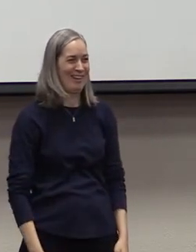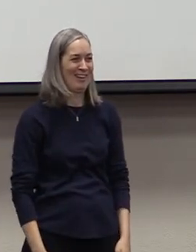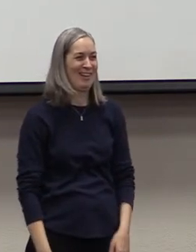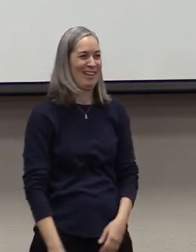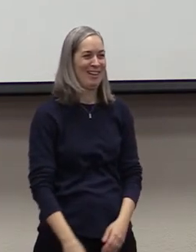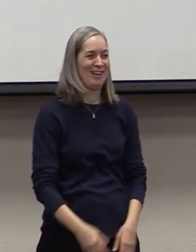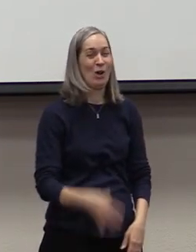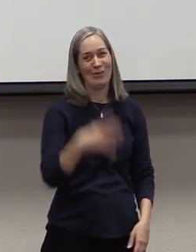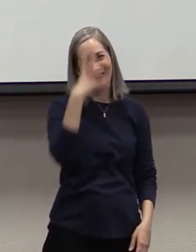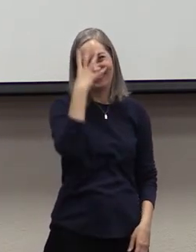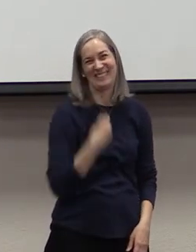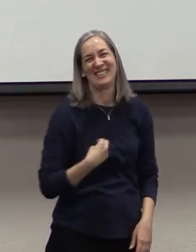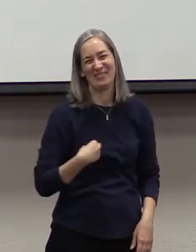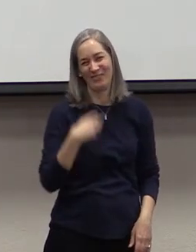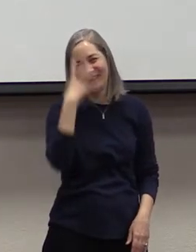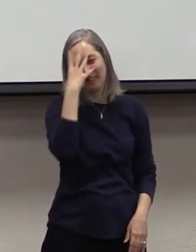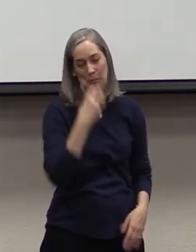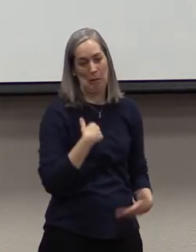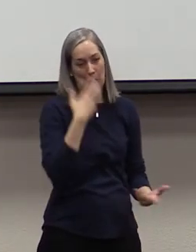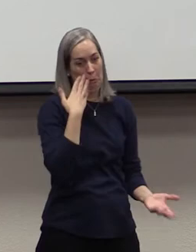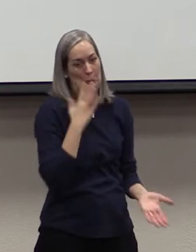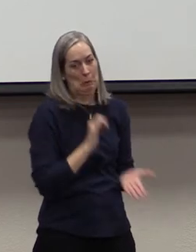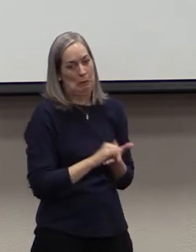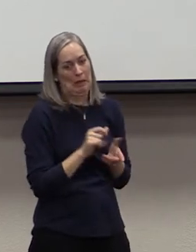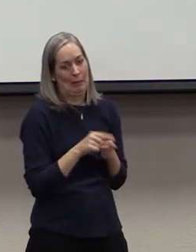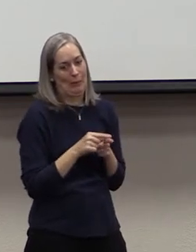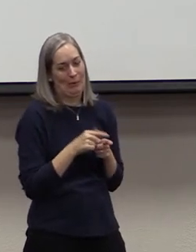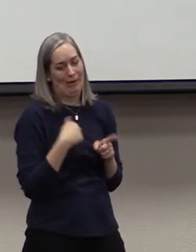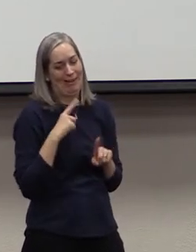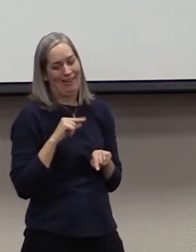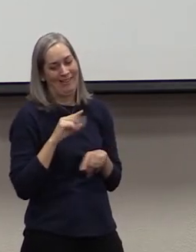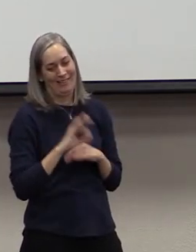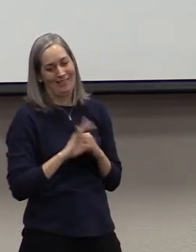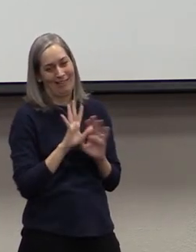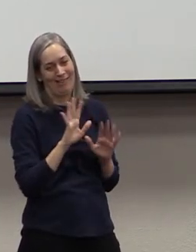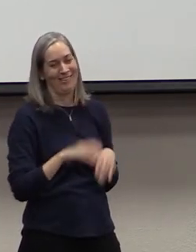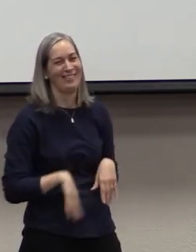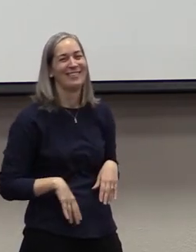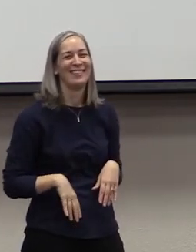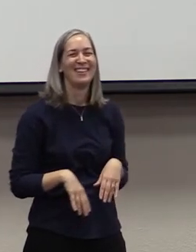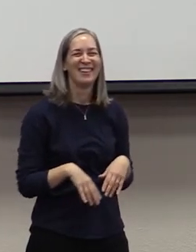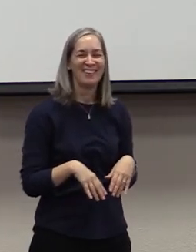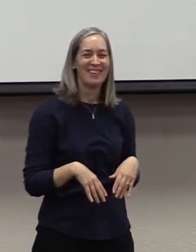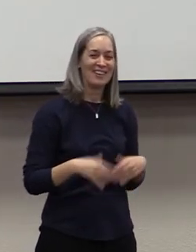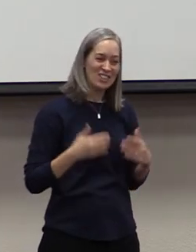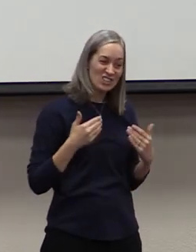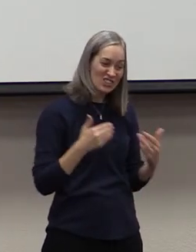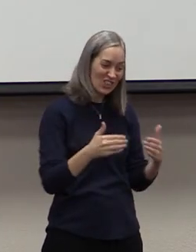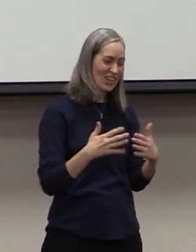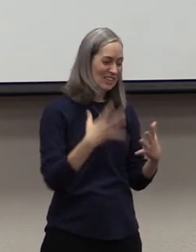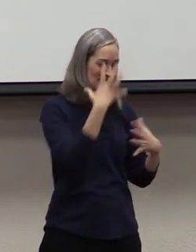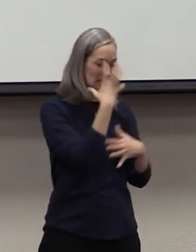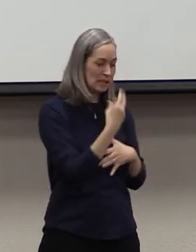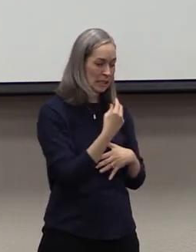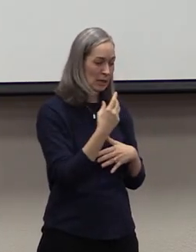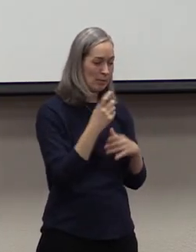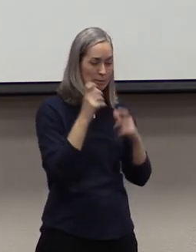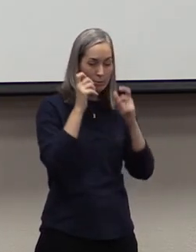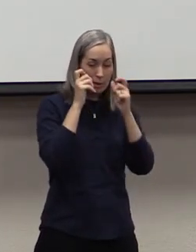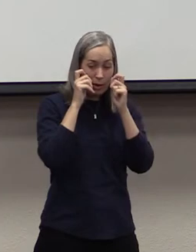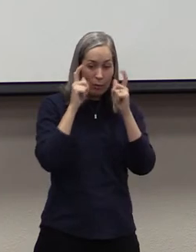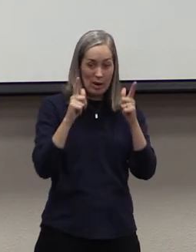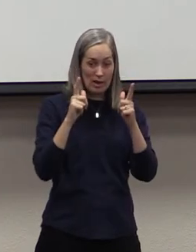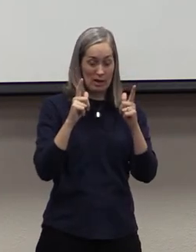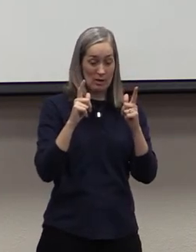It says, then, let us not sleep as others do, but let us keep awake and be sober. For those who